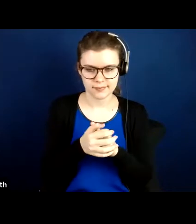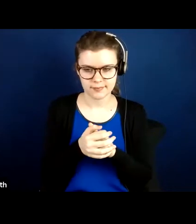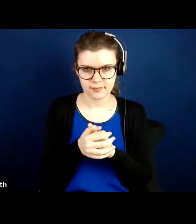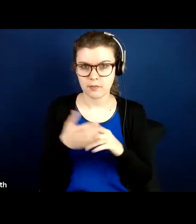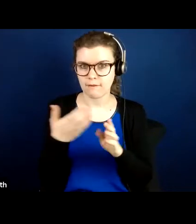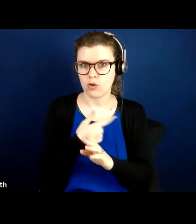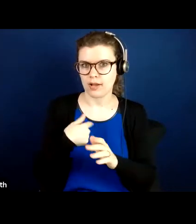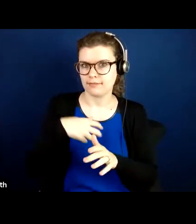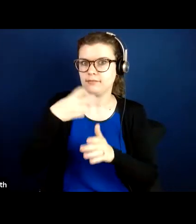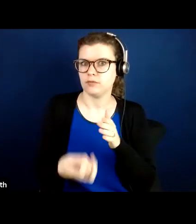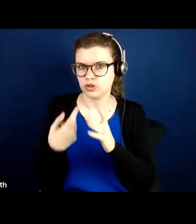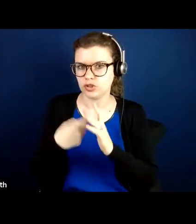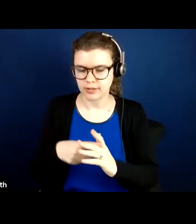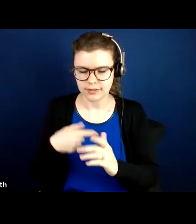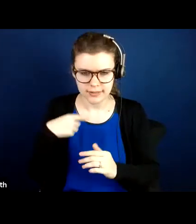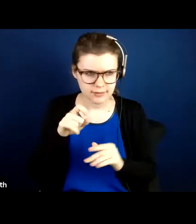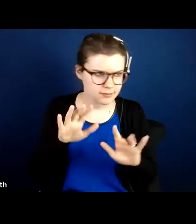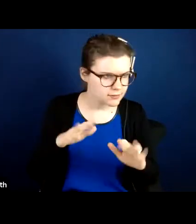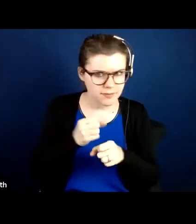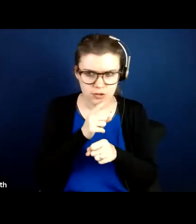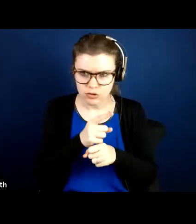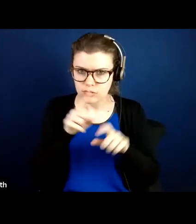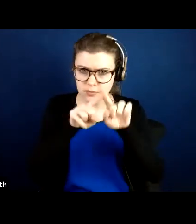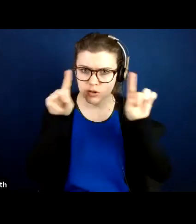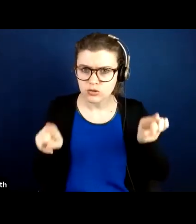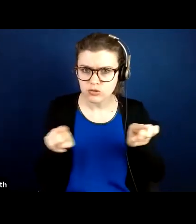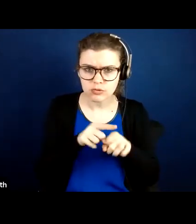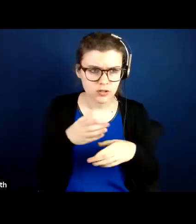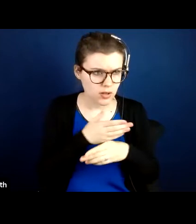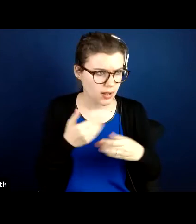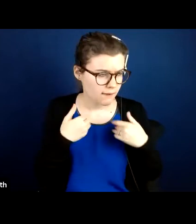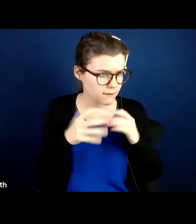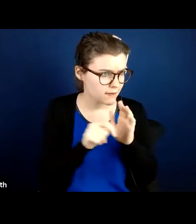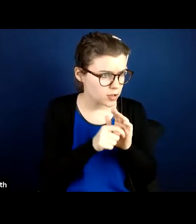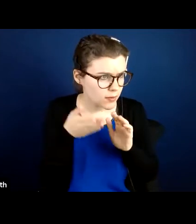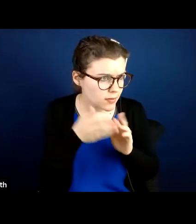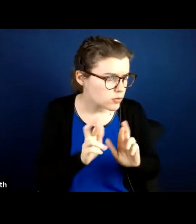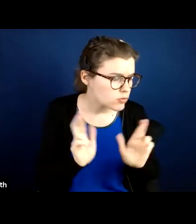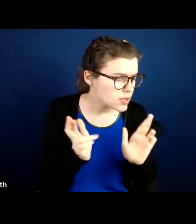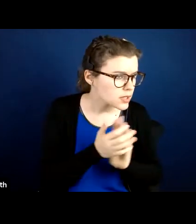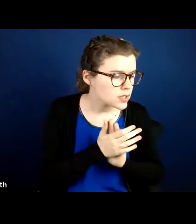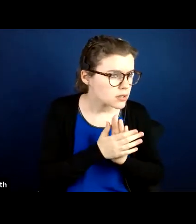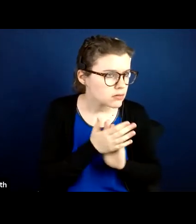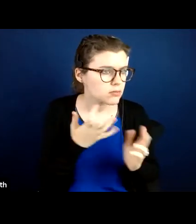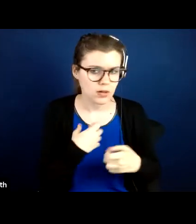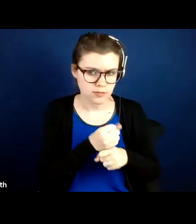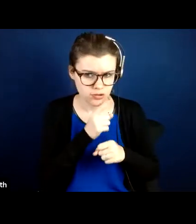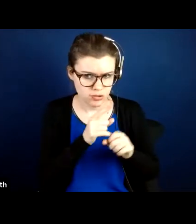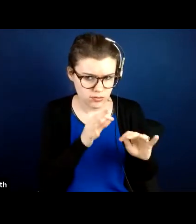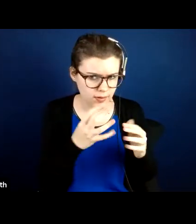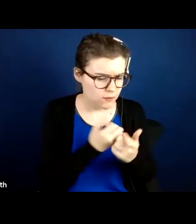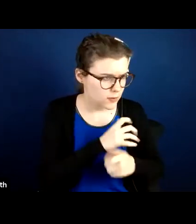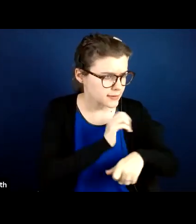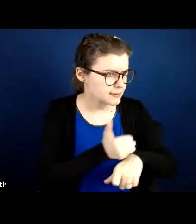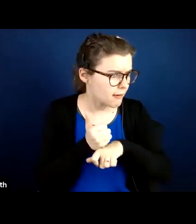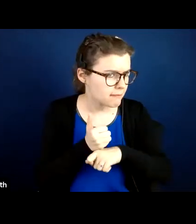I need to make sure on my screen share that I have a video in here for you. And I want to make sure that I have that set up.